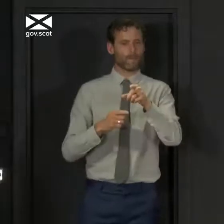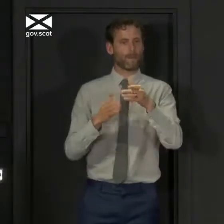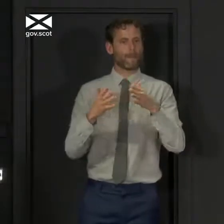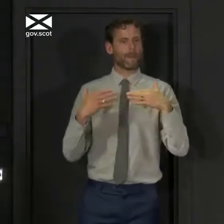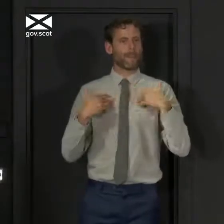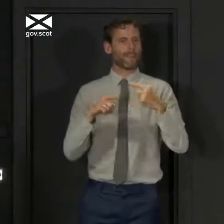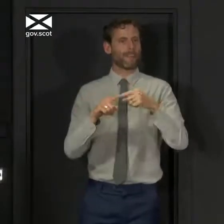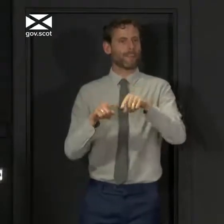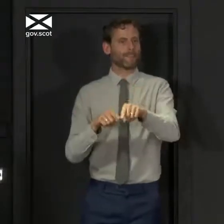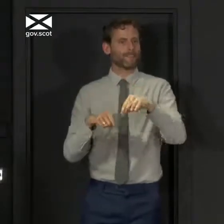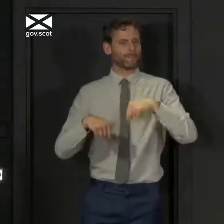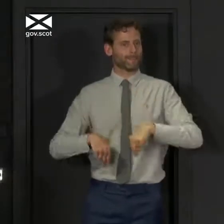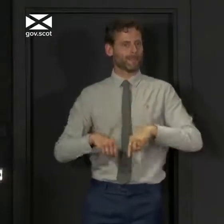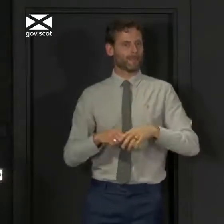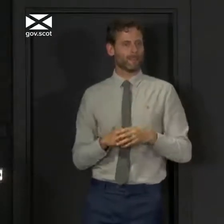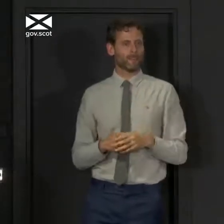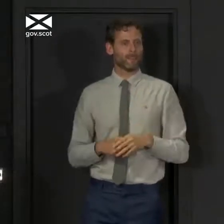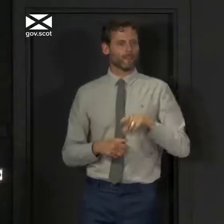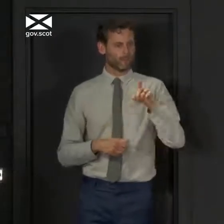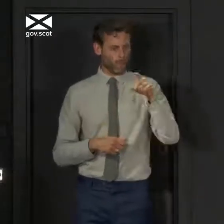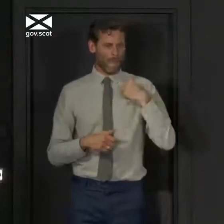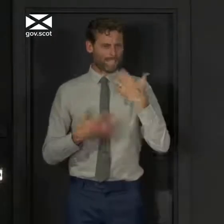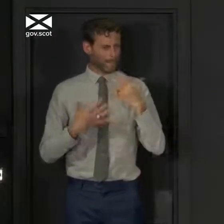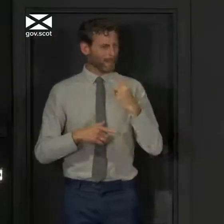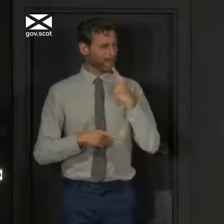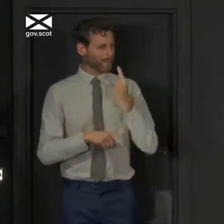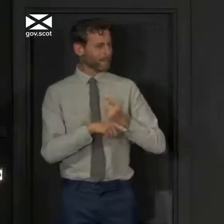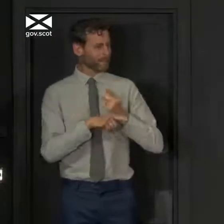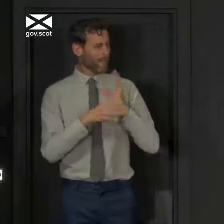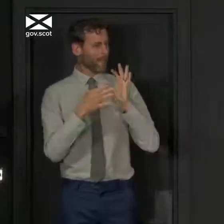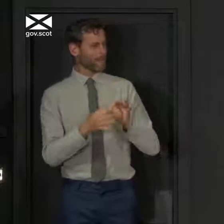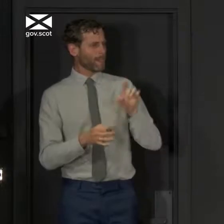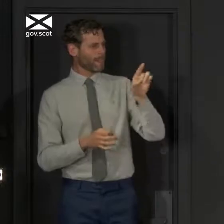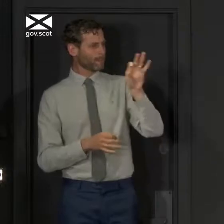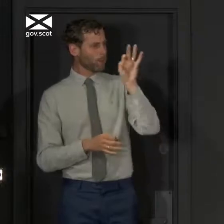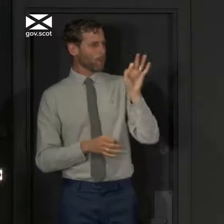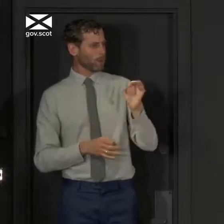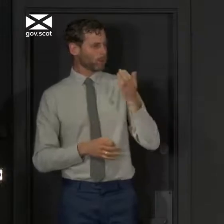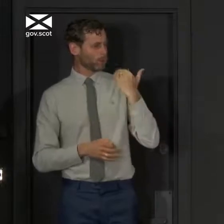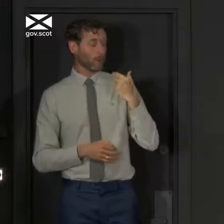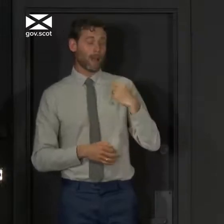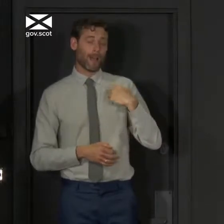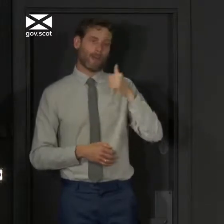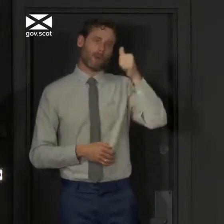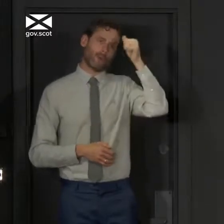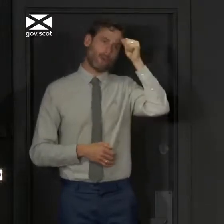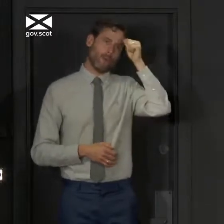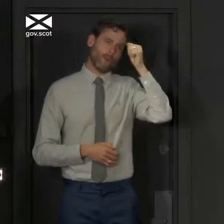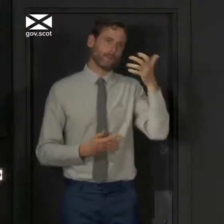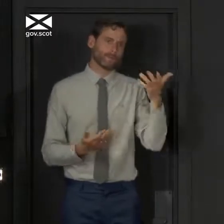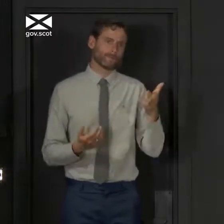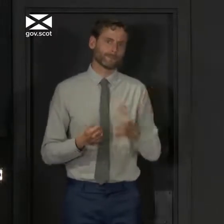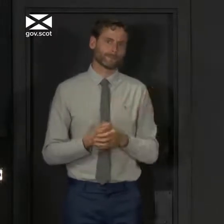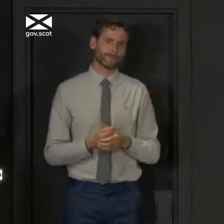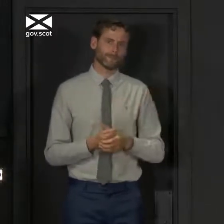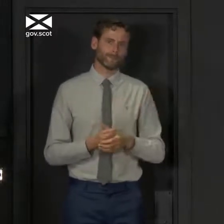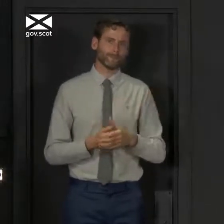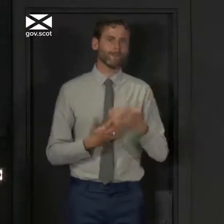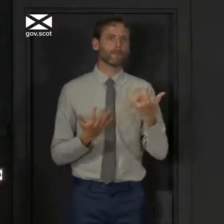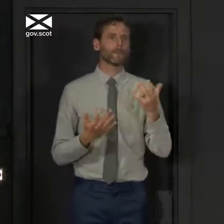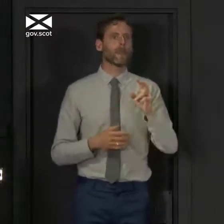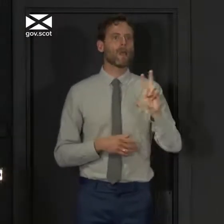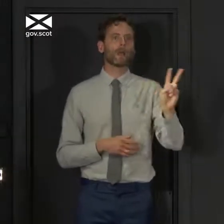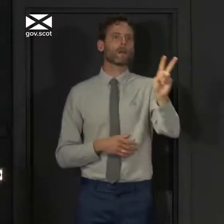did refer to this specifically in my opening remarks. I absolutely recognise that for couples